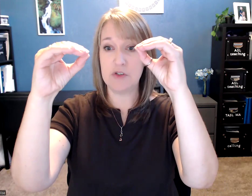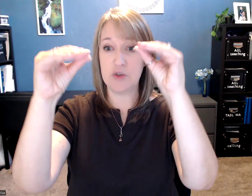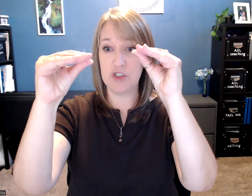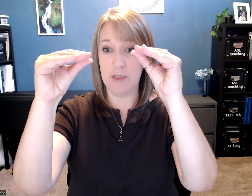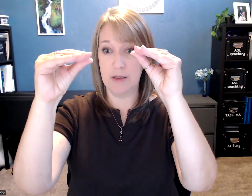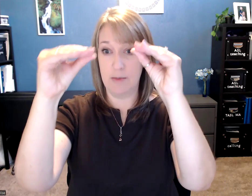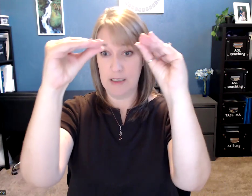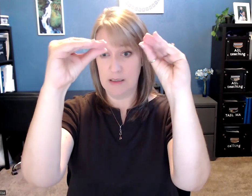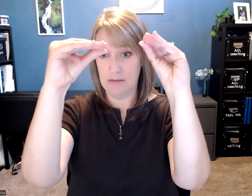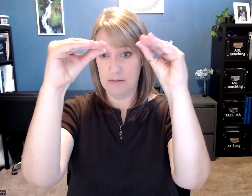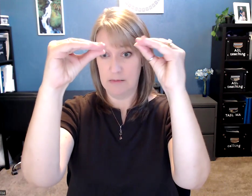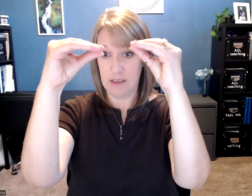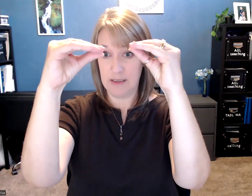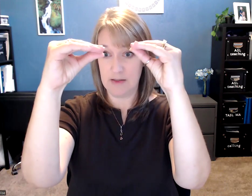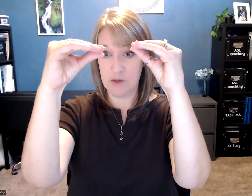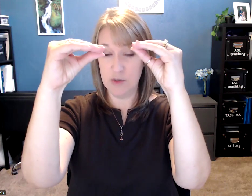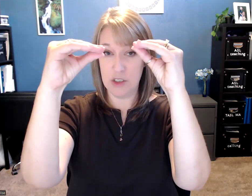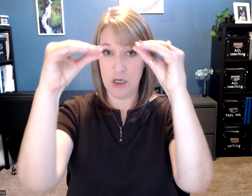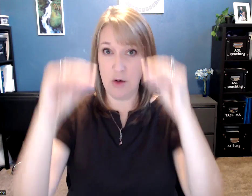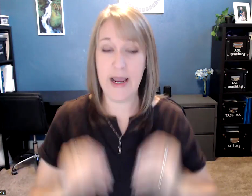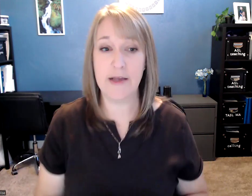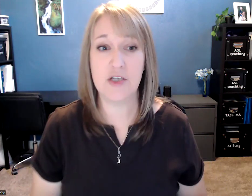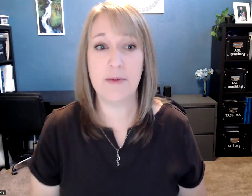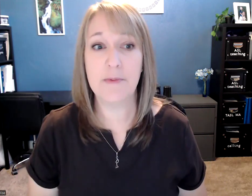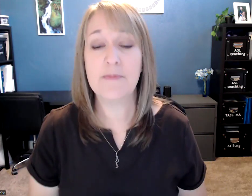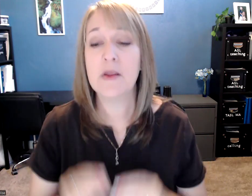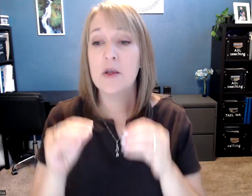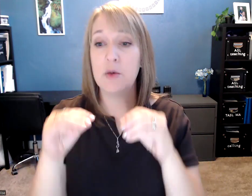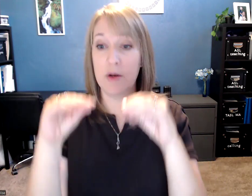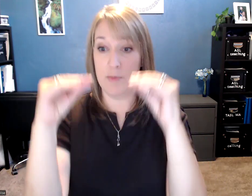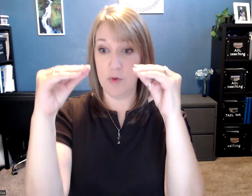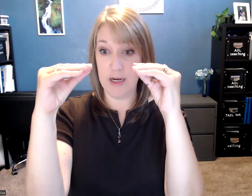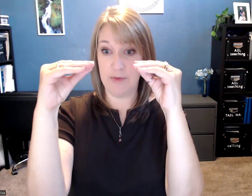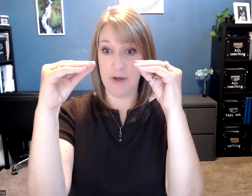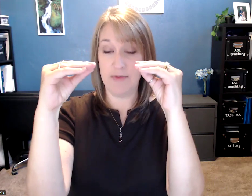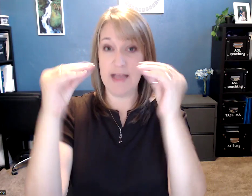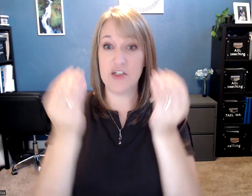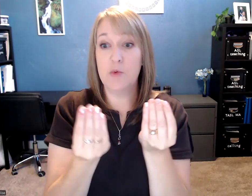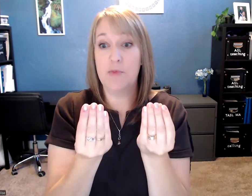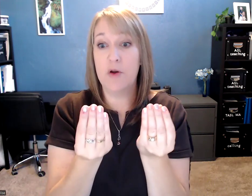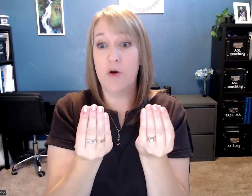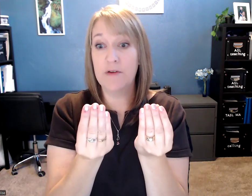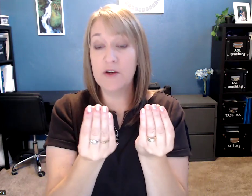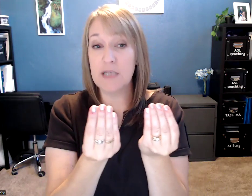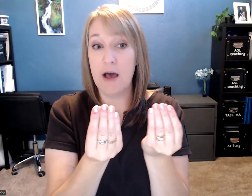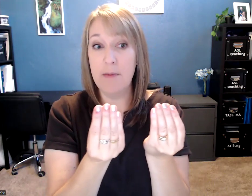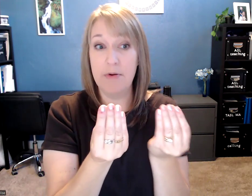squish them a little bit. It's a squished O handshape. You want to point after you have that hand shape, you want to point all your fingers up